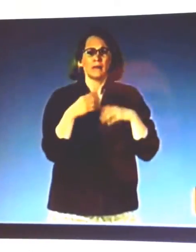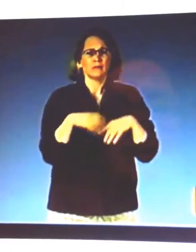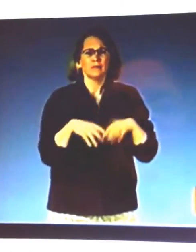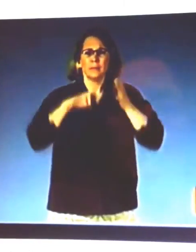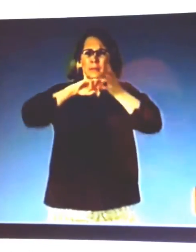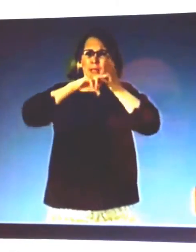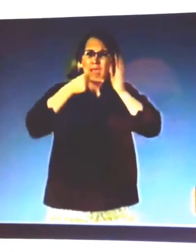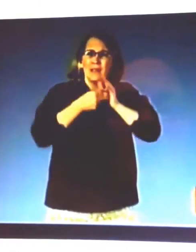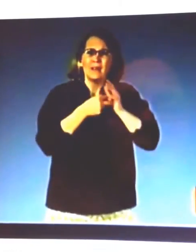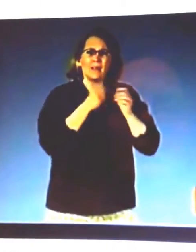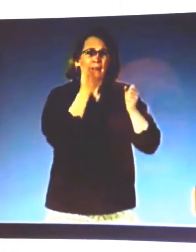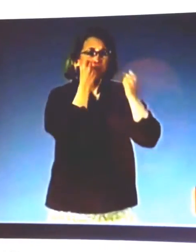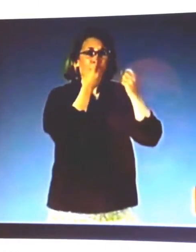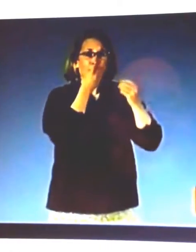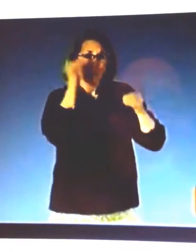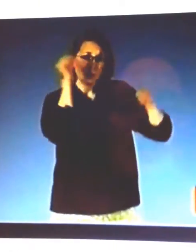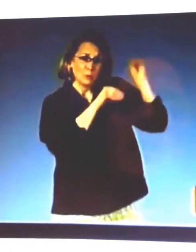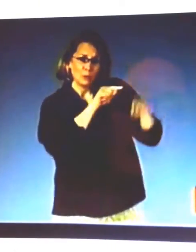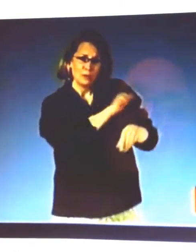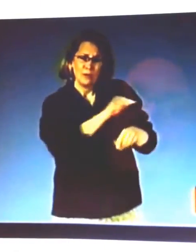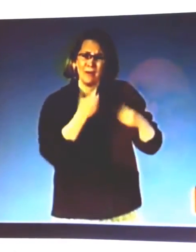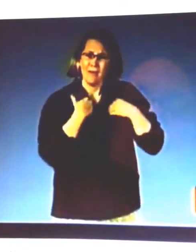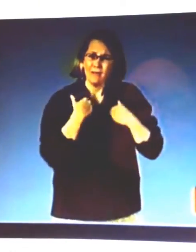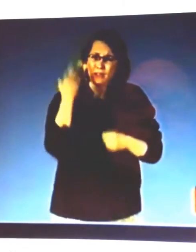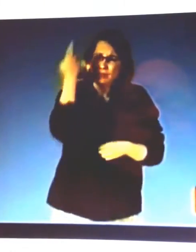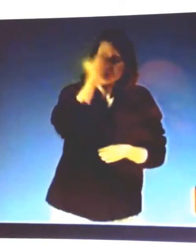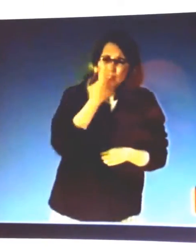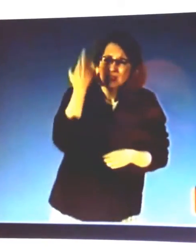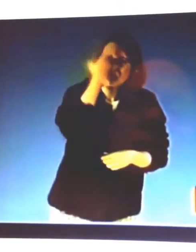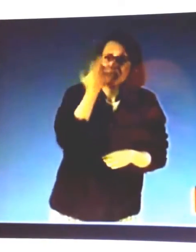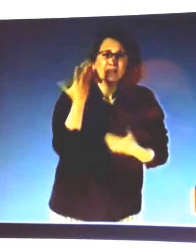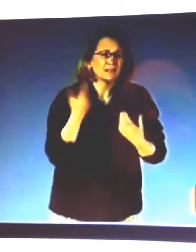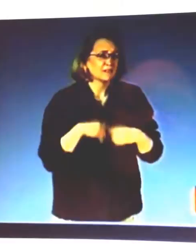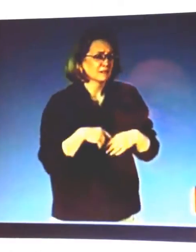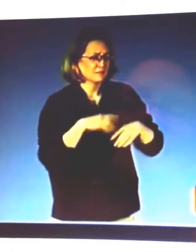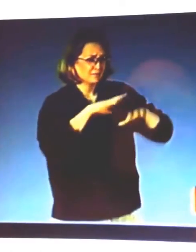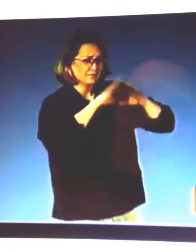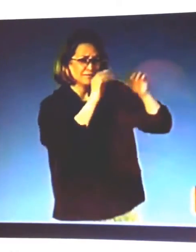It's unbelievable how much symbolism and meaning is involved in the Passover.